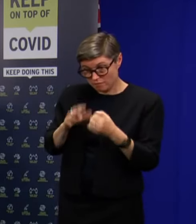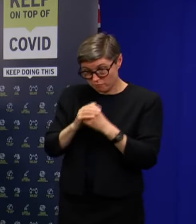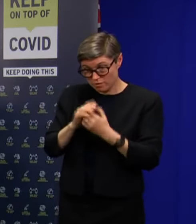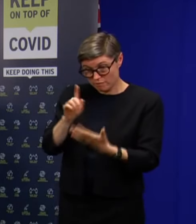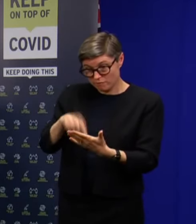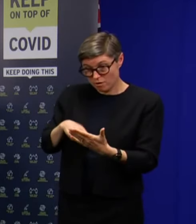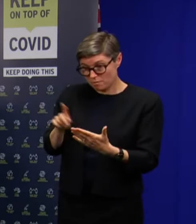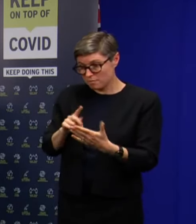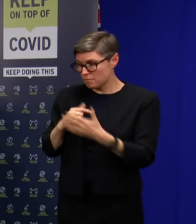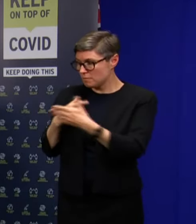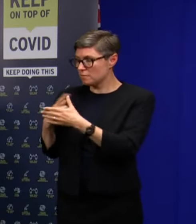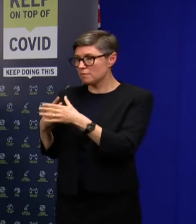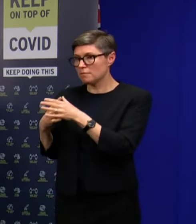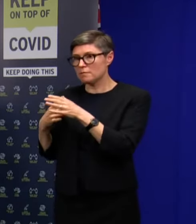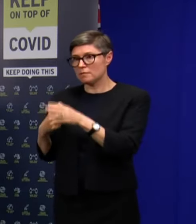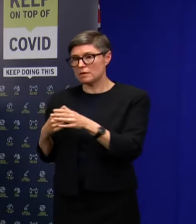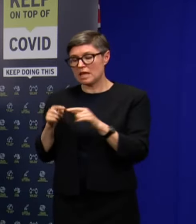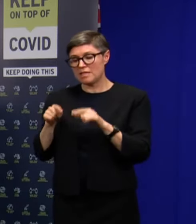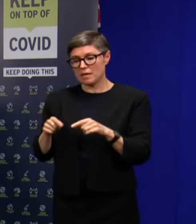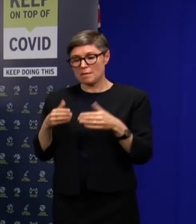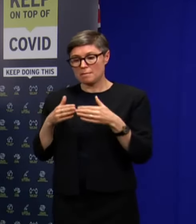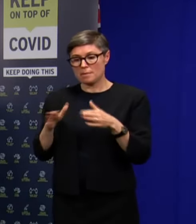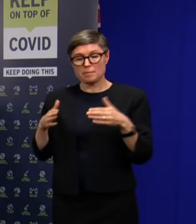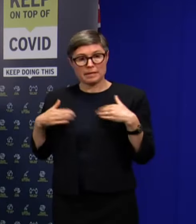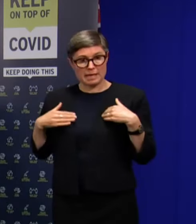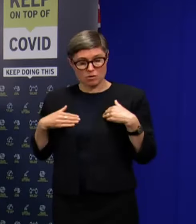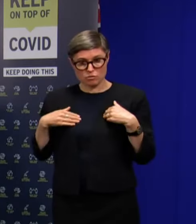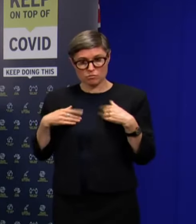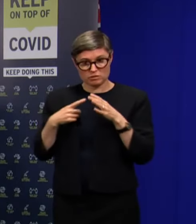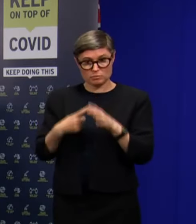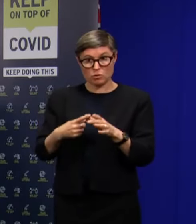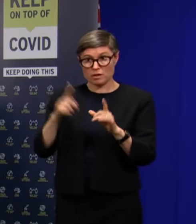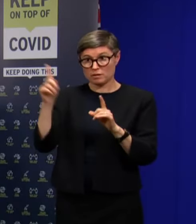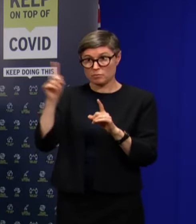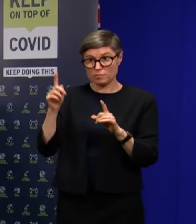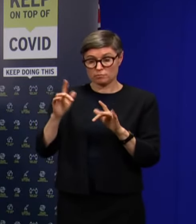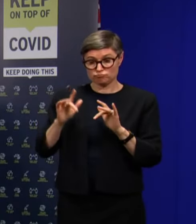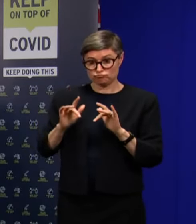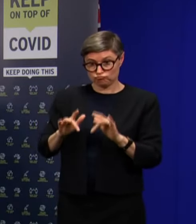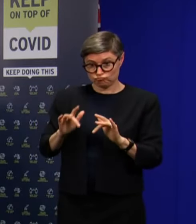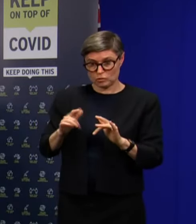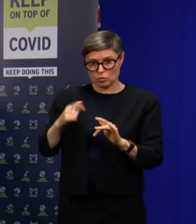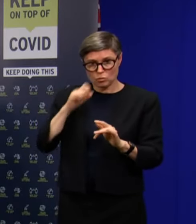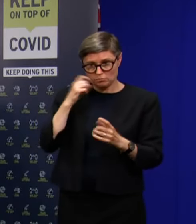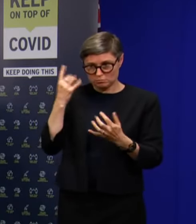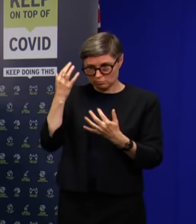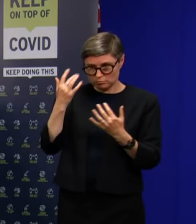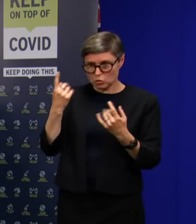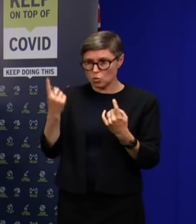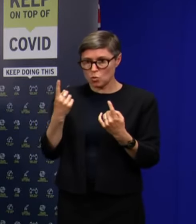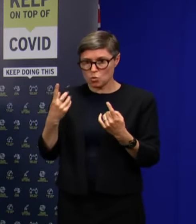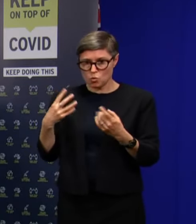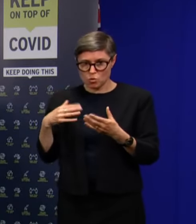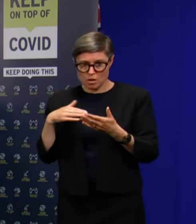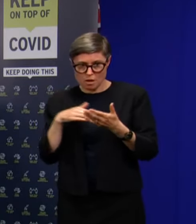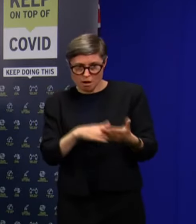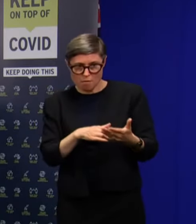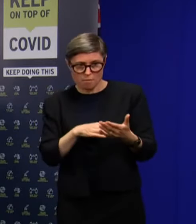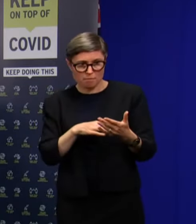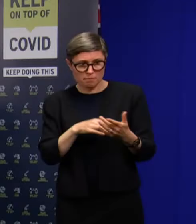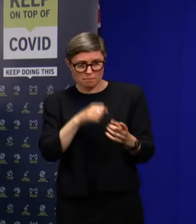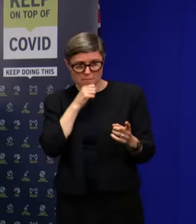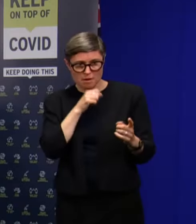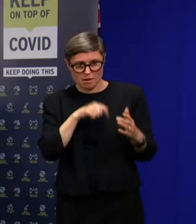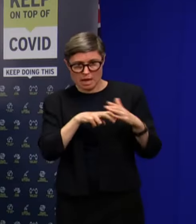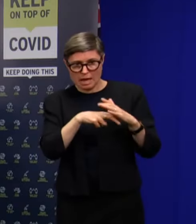fined? First and foremost, this is a public health response at this stage. We'll consider whether there was anyone else involved that assisted this